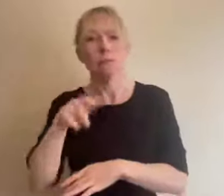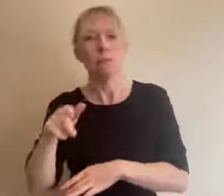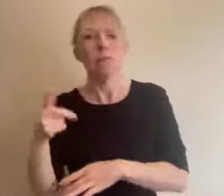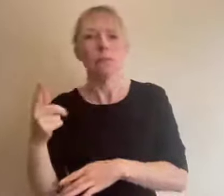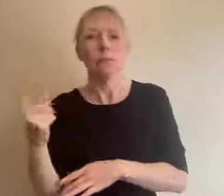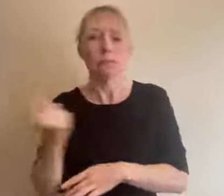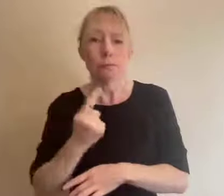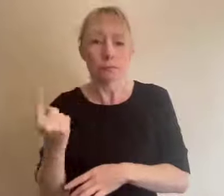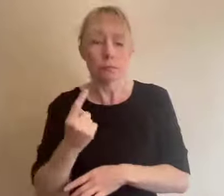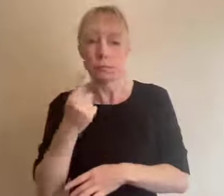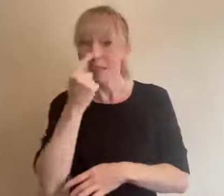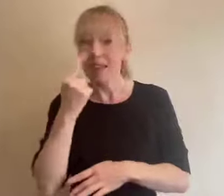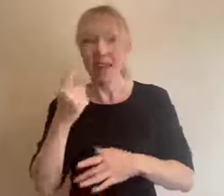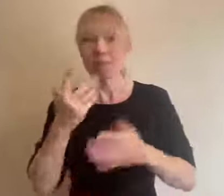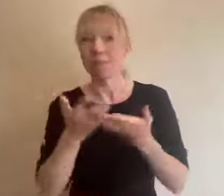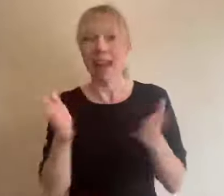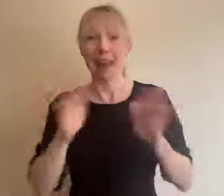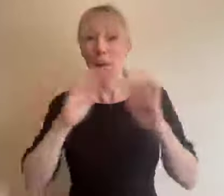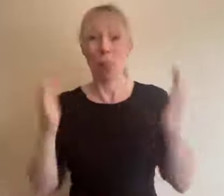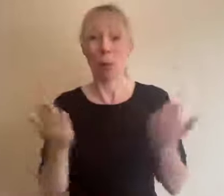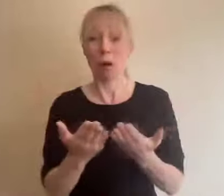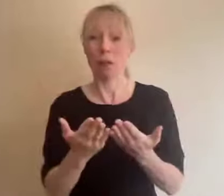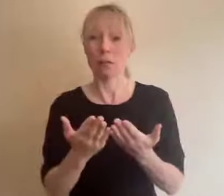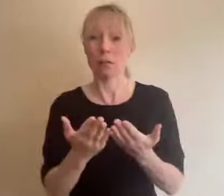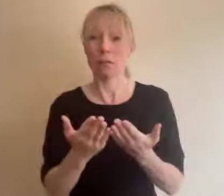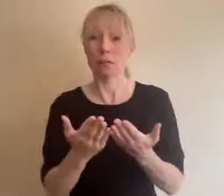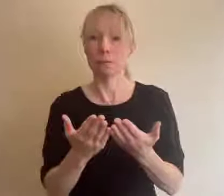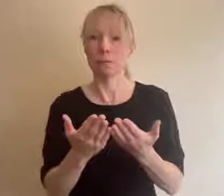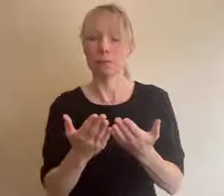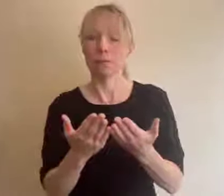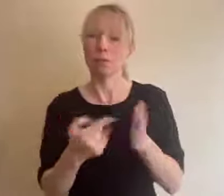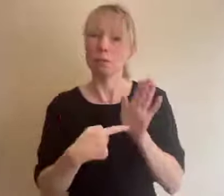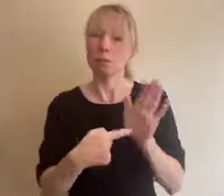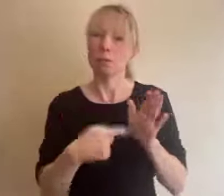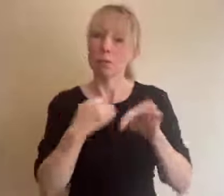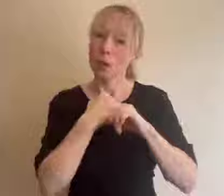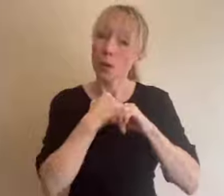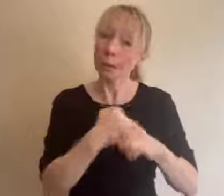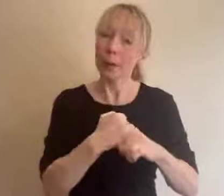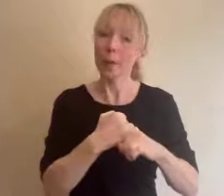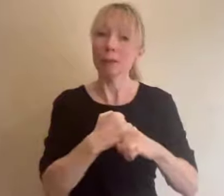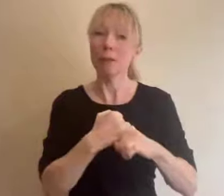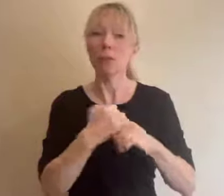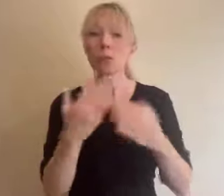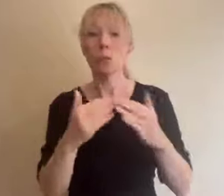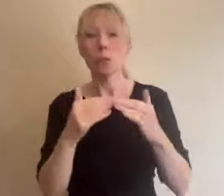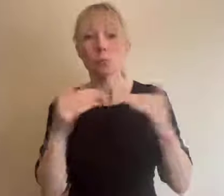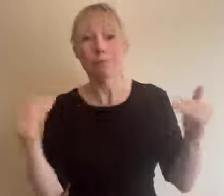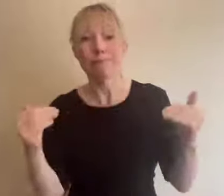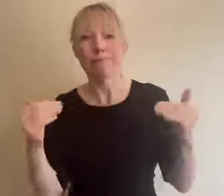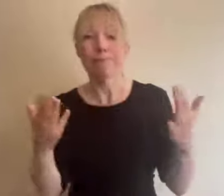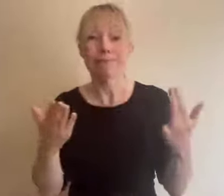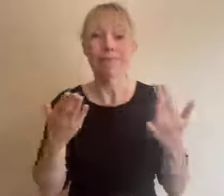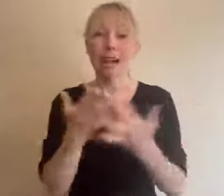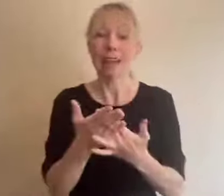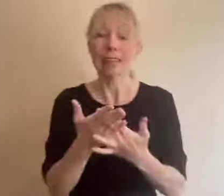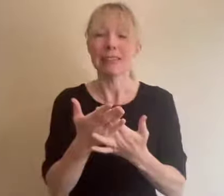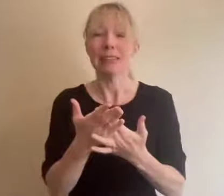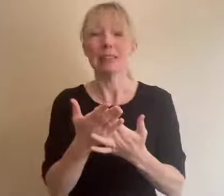in the world demonstrate a commitment to access and equity by reaching out to underserved groups increase attendance